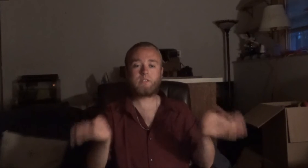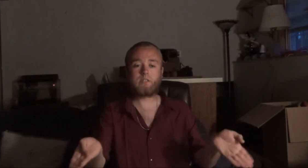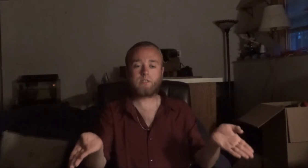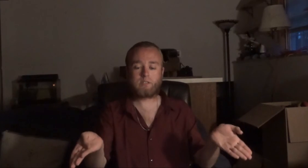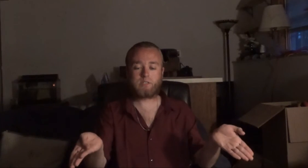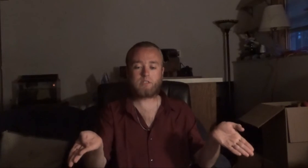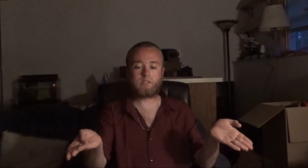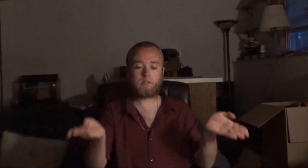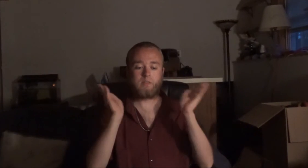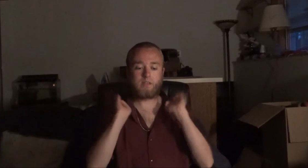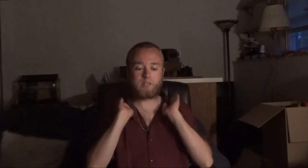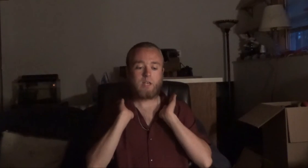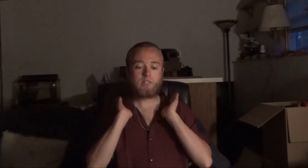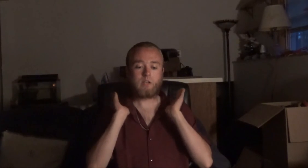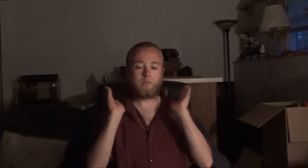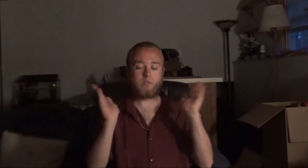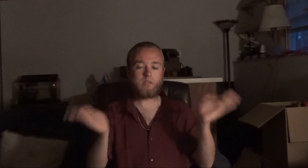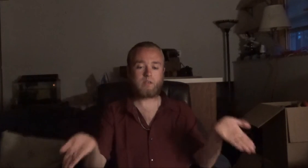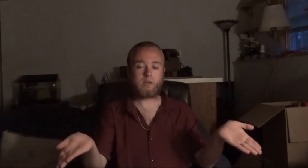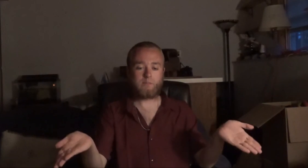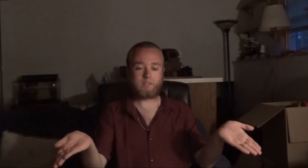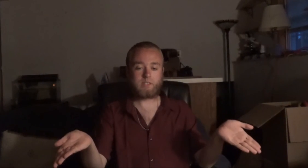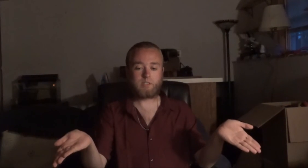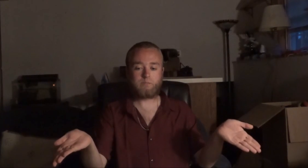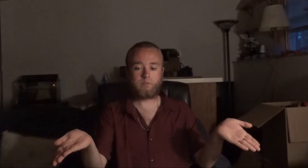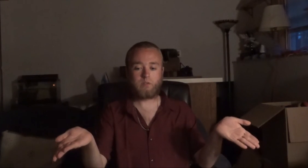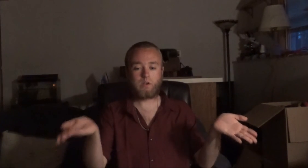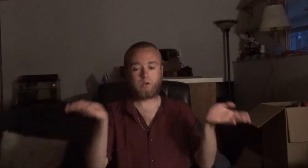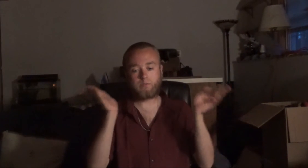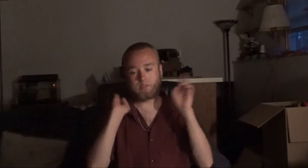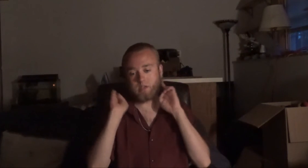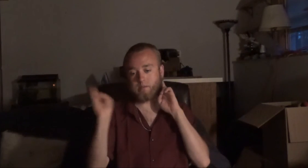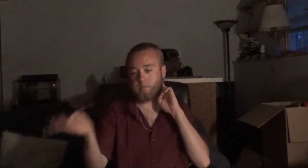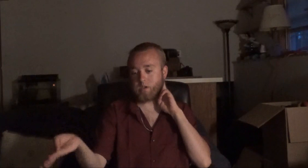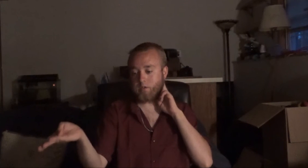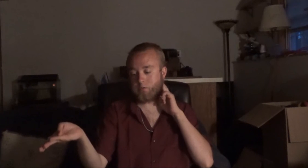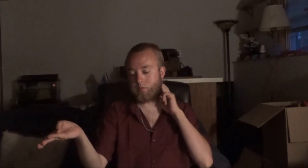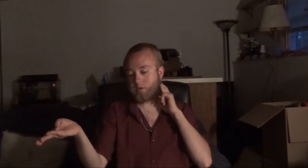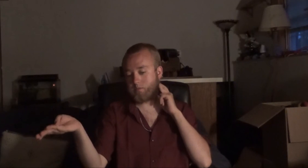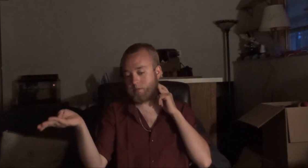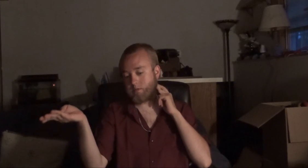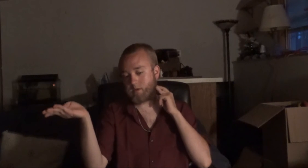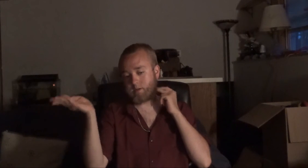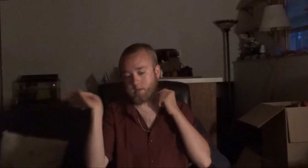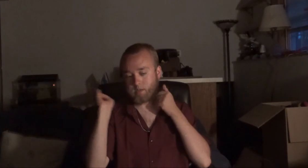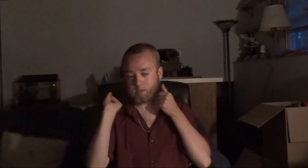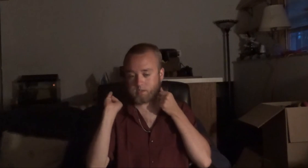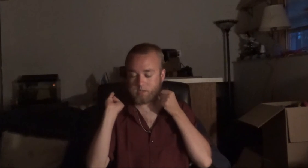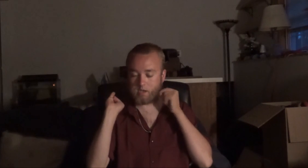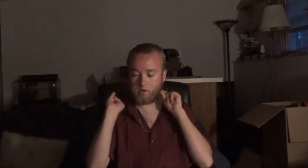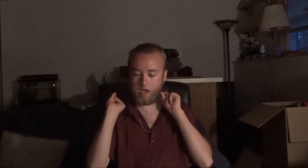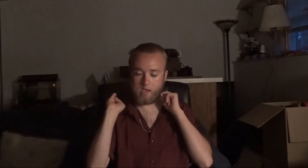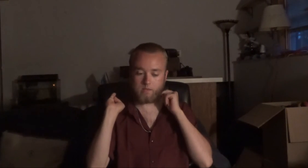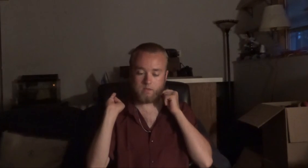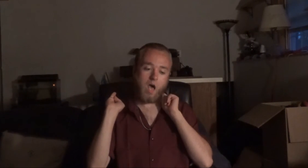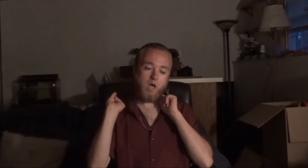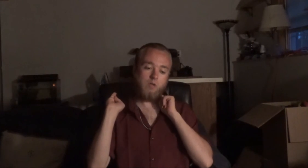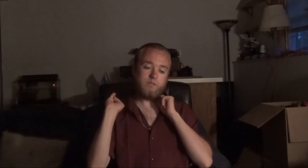suggestions, please tell me in the comments section below, DM me on Twitter with your ideas, and I'll